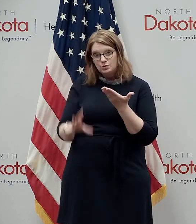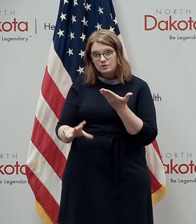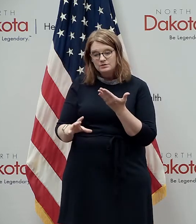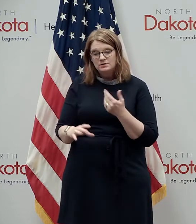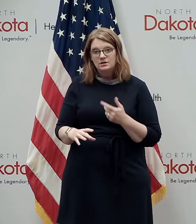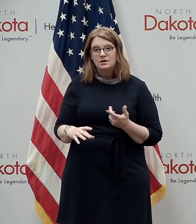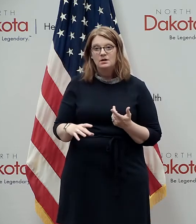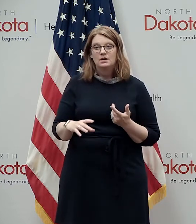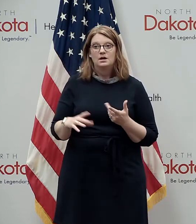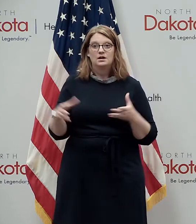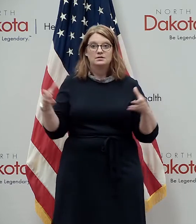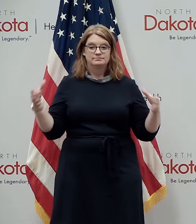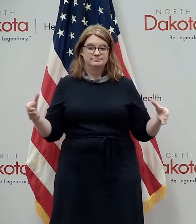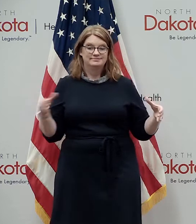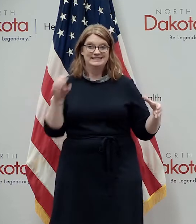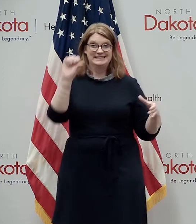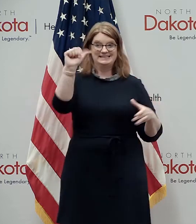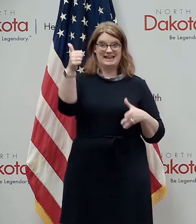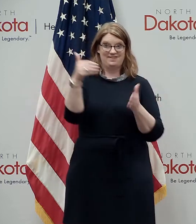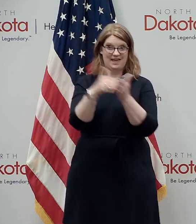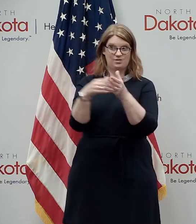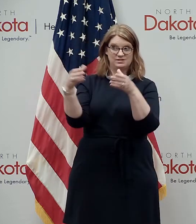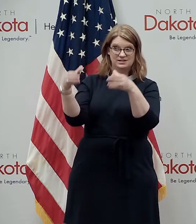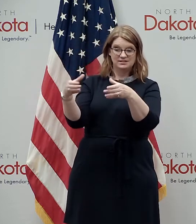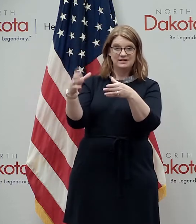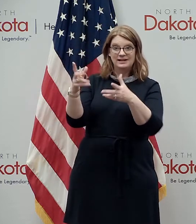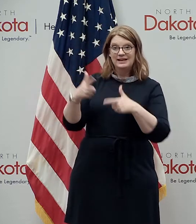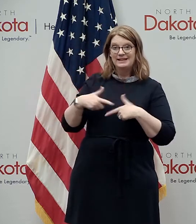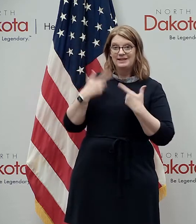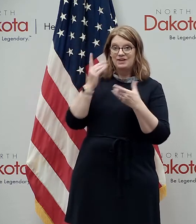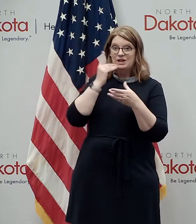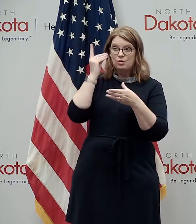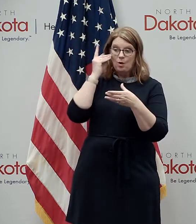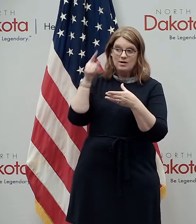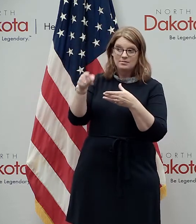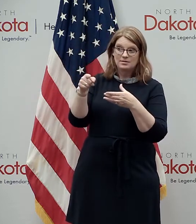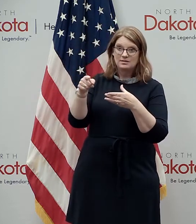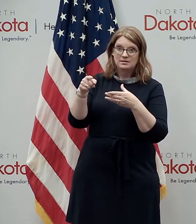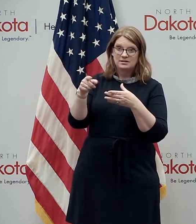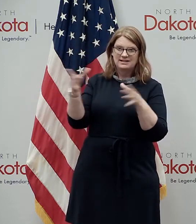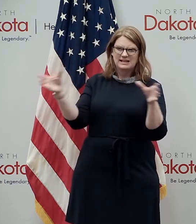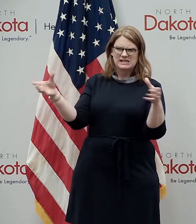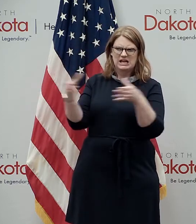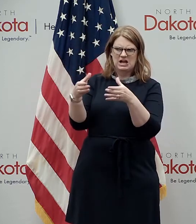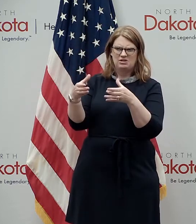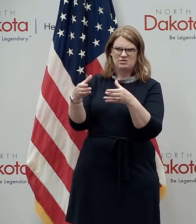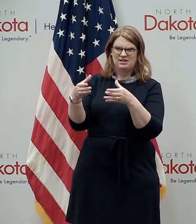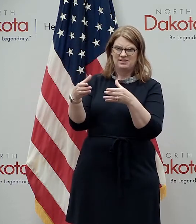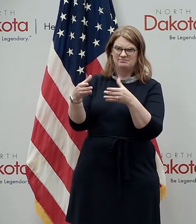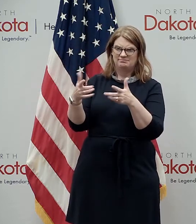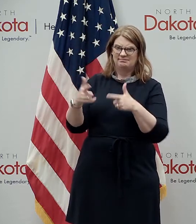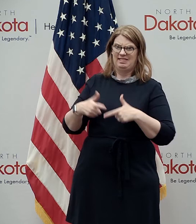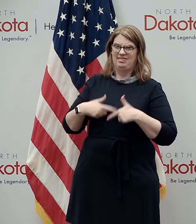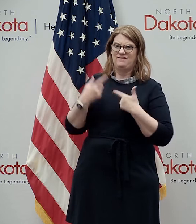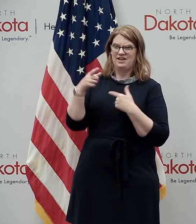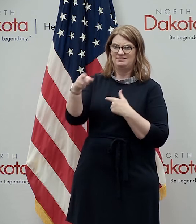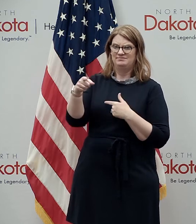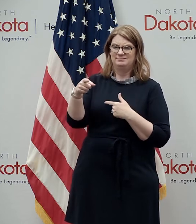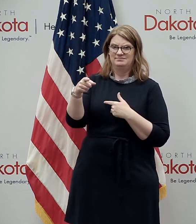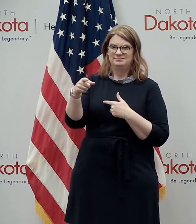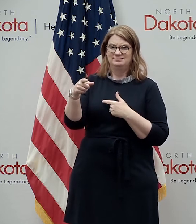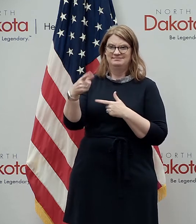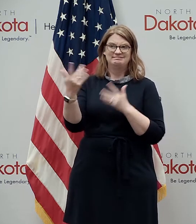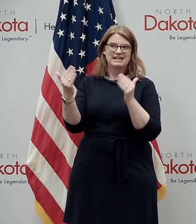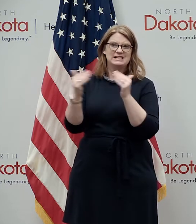10 000 of them are living in dorms uh then that would be in congregate living equivalent to the size of our of our uh